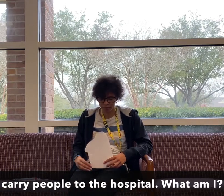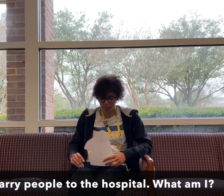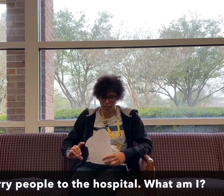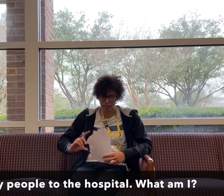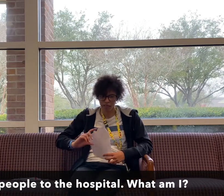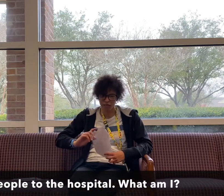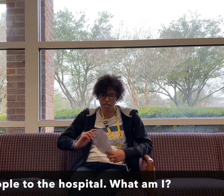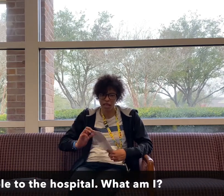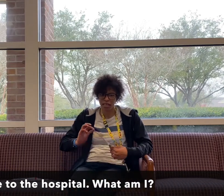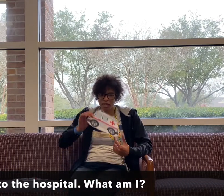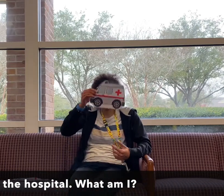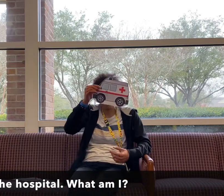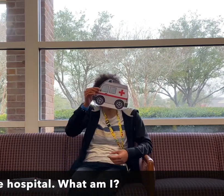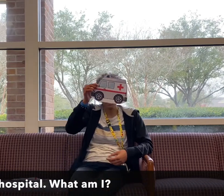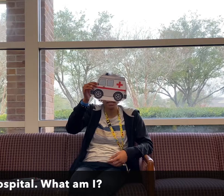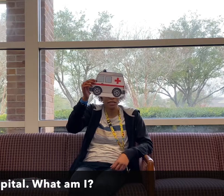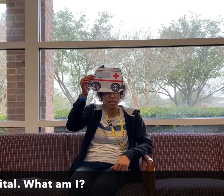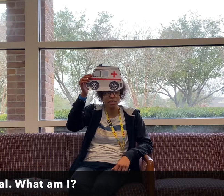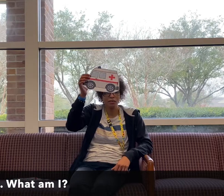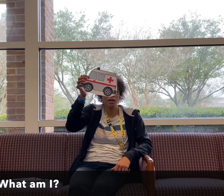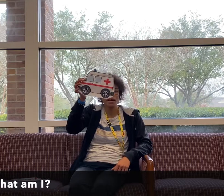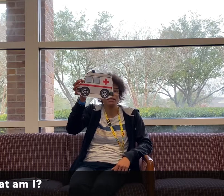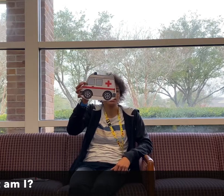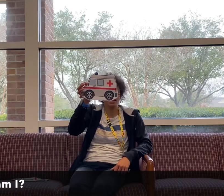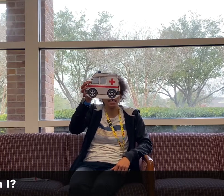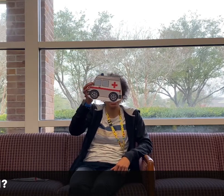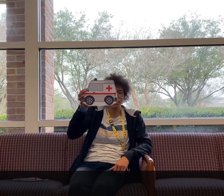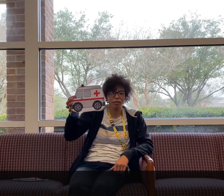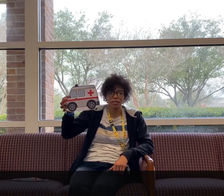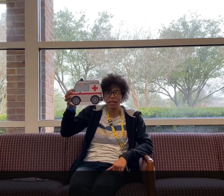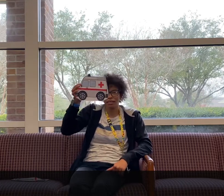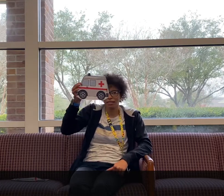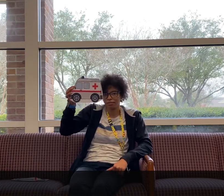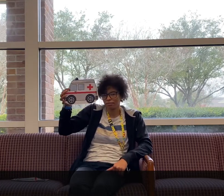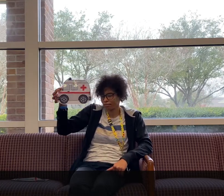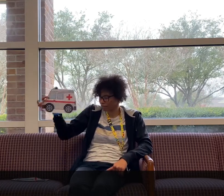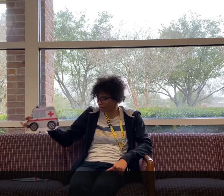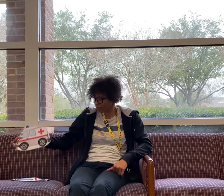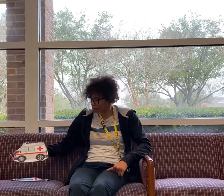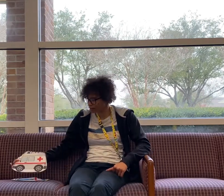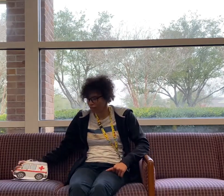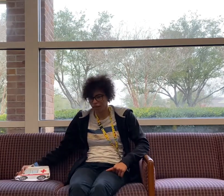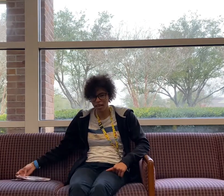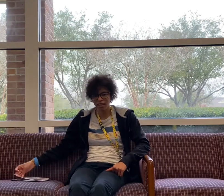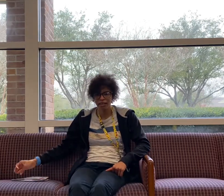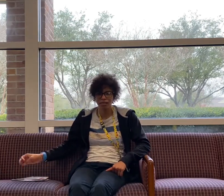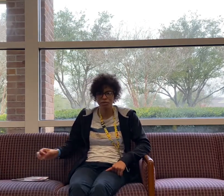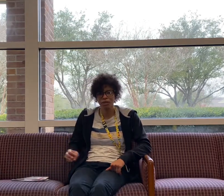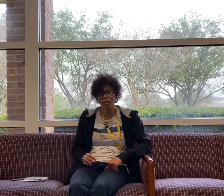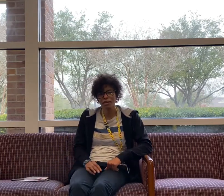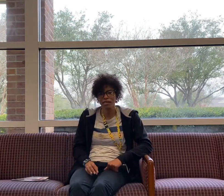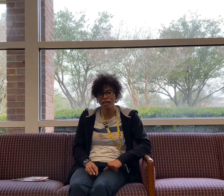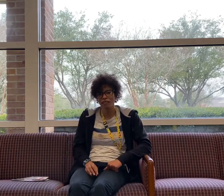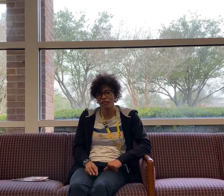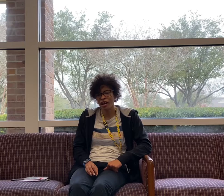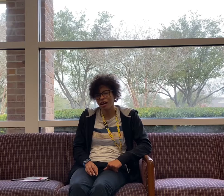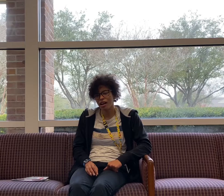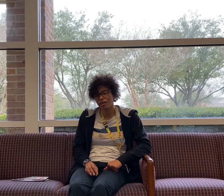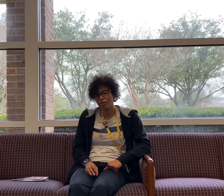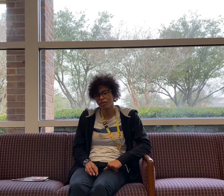If you said an ambulance, then you were right. I'm an ambulance. Okay. Thanks for joining me today for our little